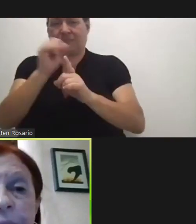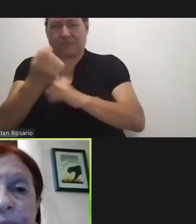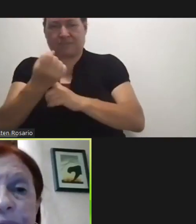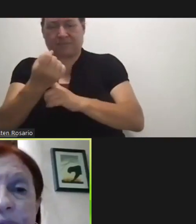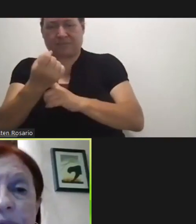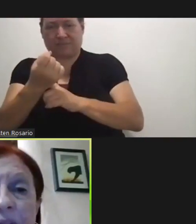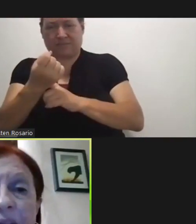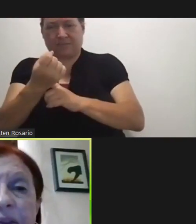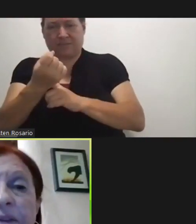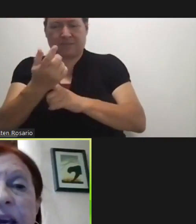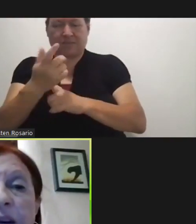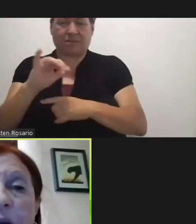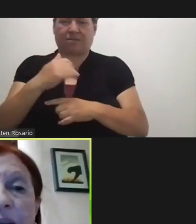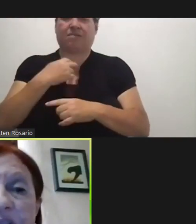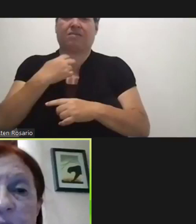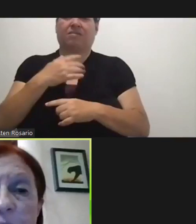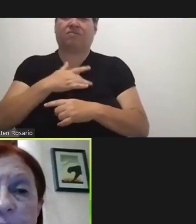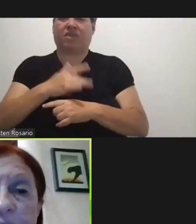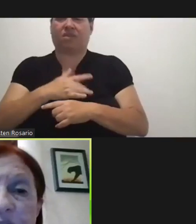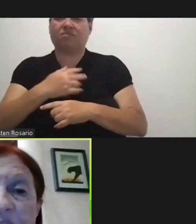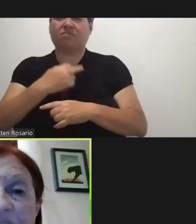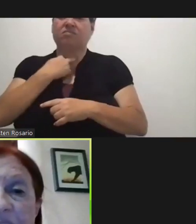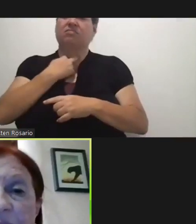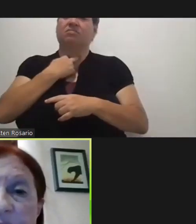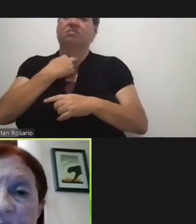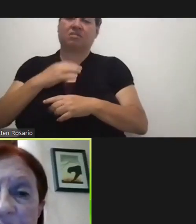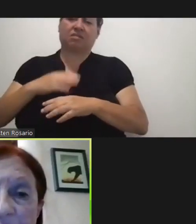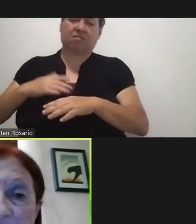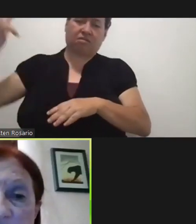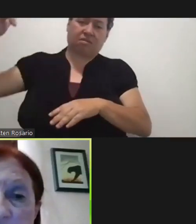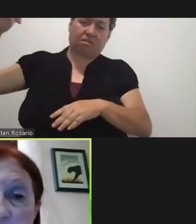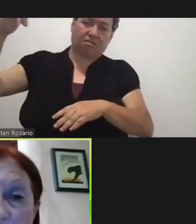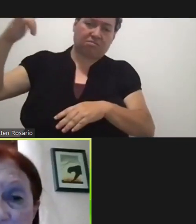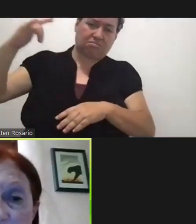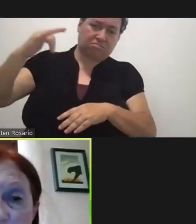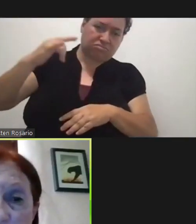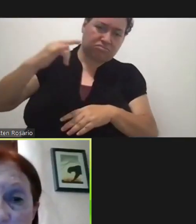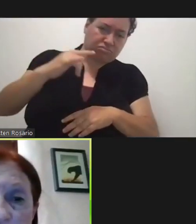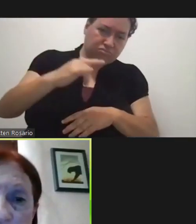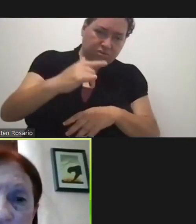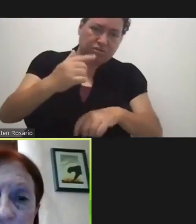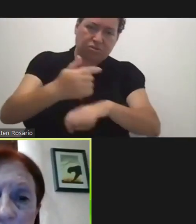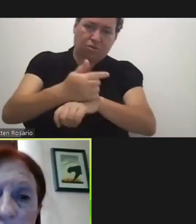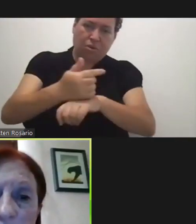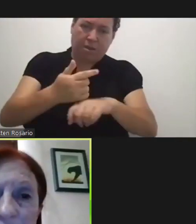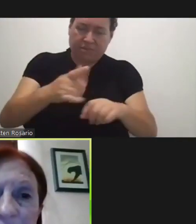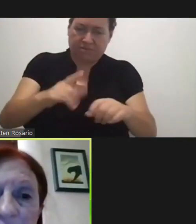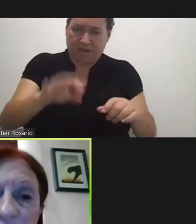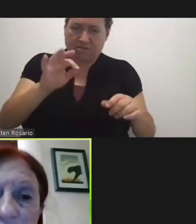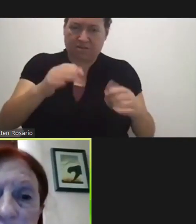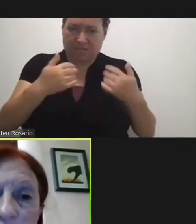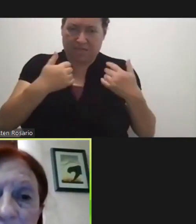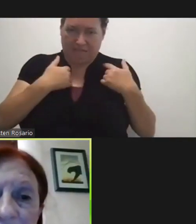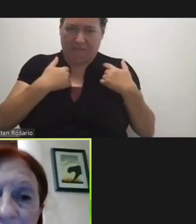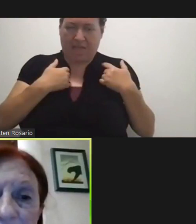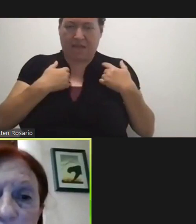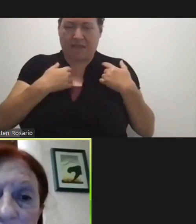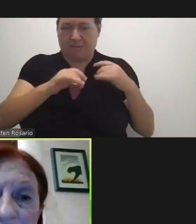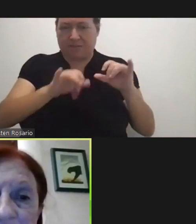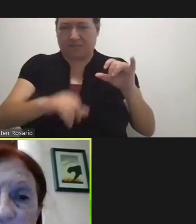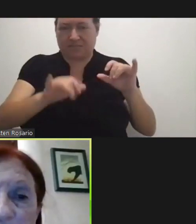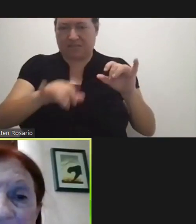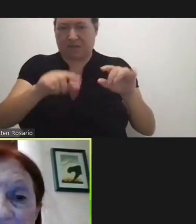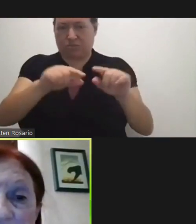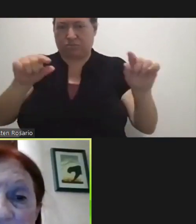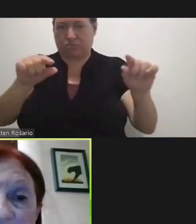Air And Then They Arrive In Guam To Find Out That Now They Do Have To Quarantine For Two Weeks